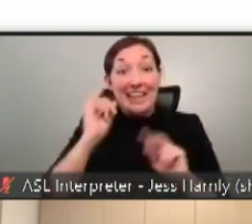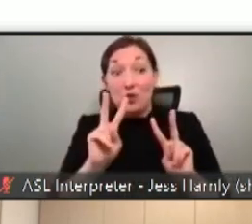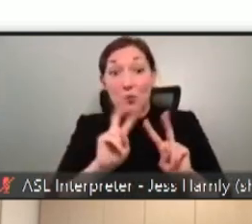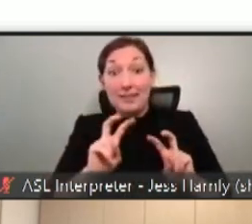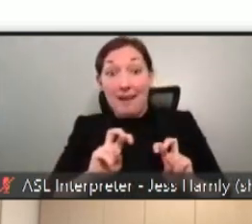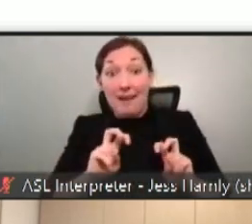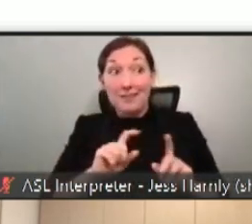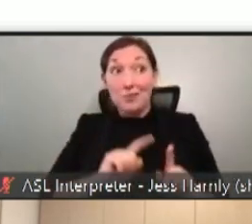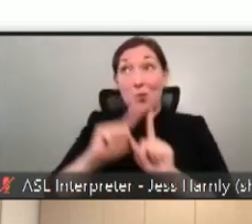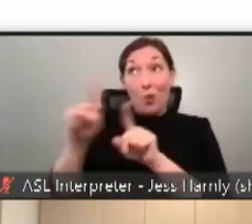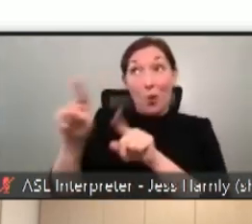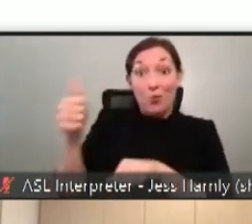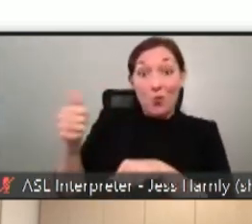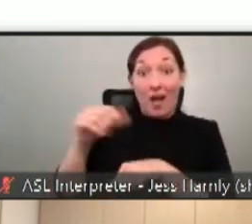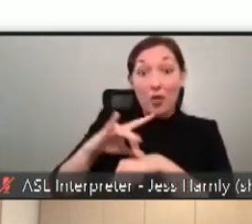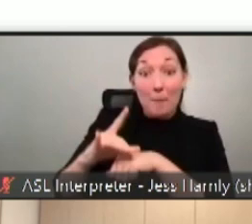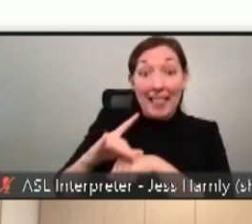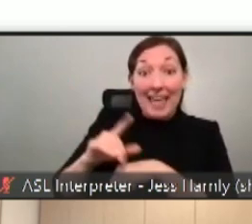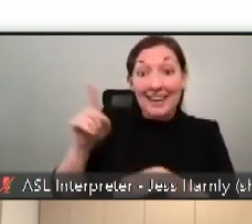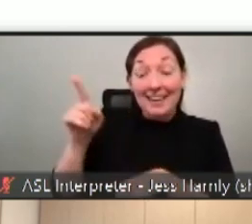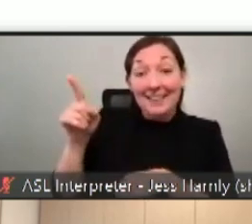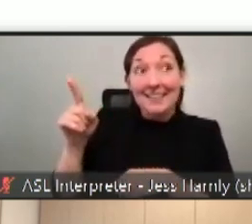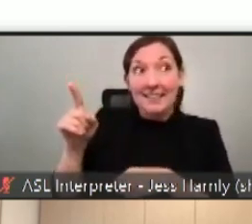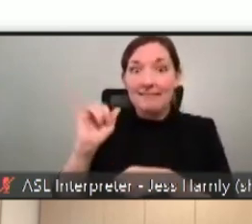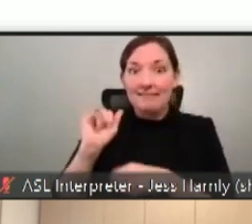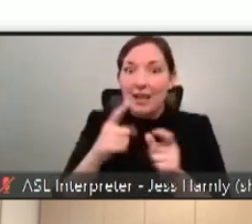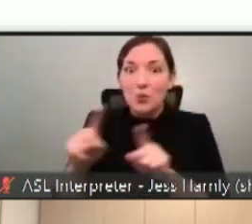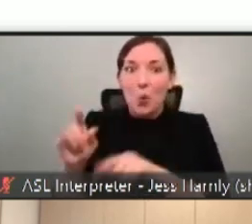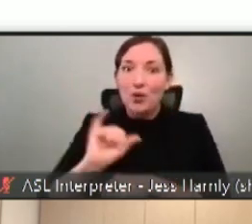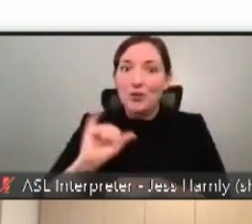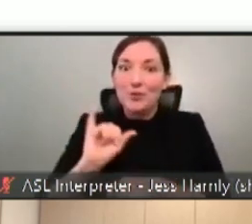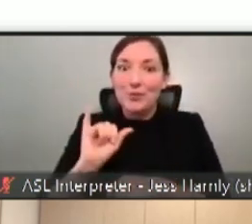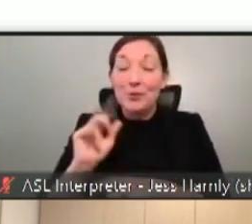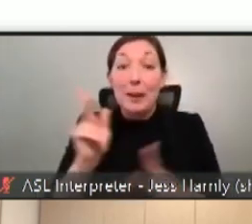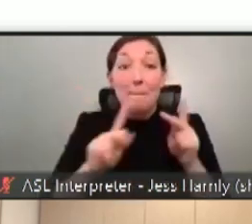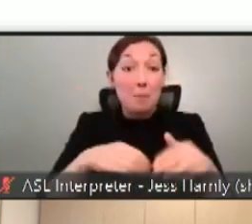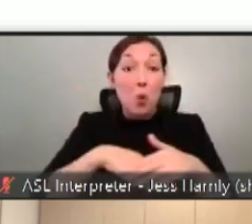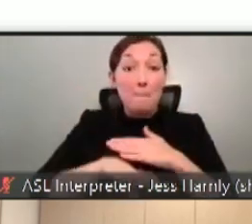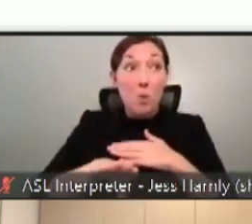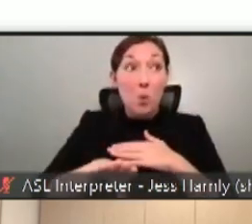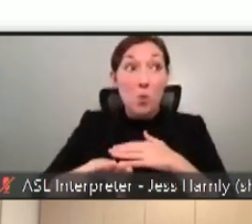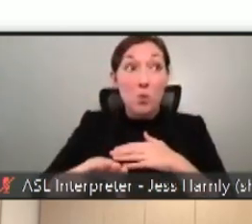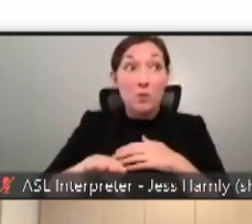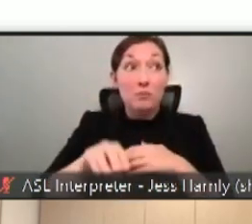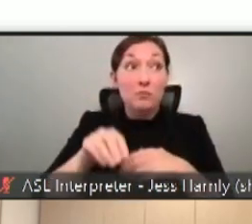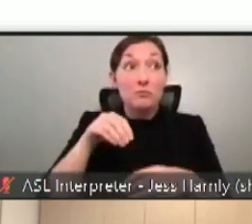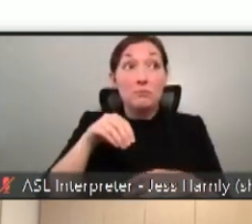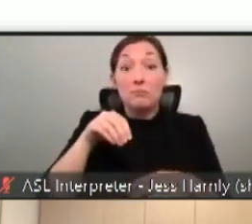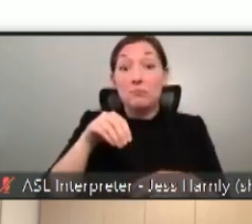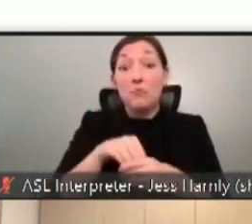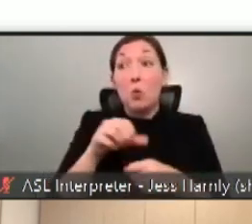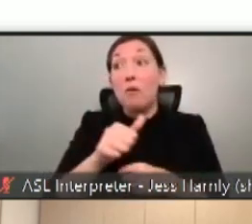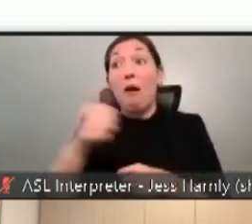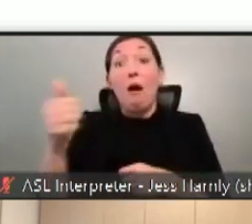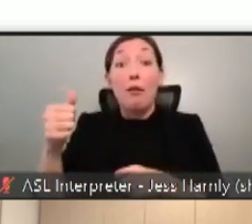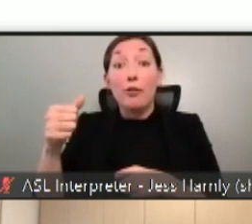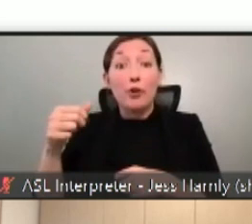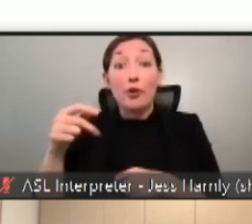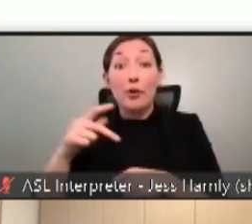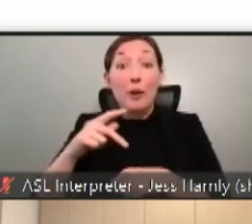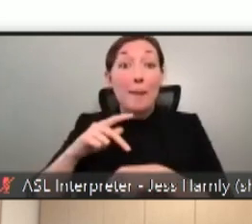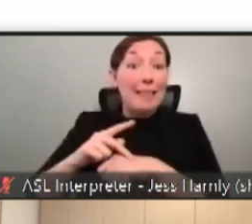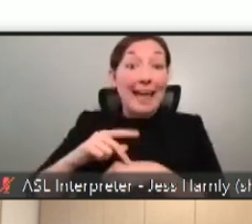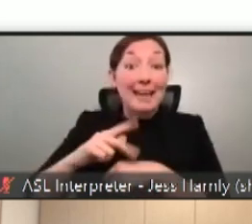planet, that's what's occurring over here. When people are born in those other planets, which will occur eventually,